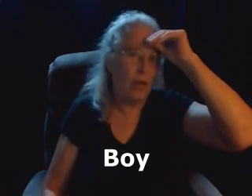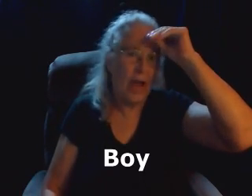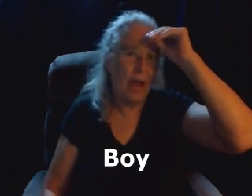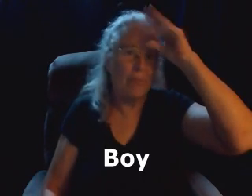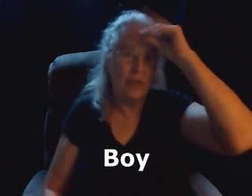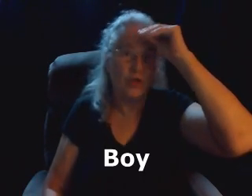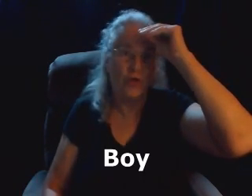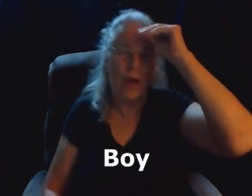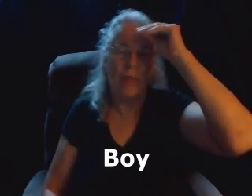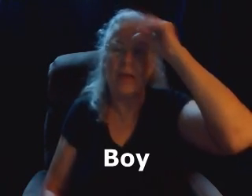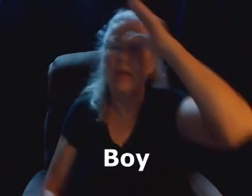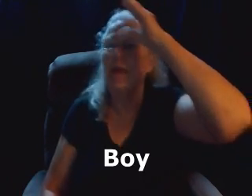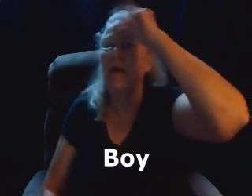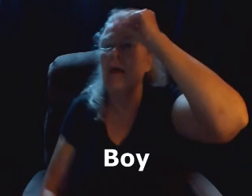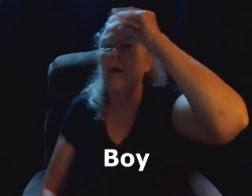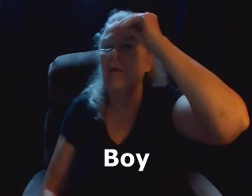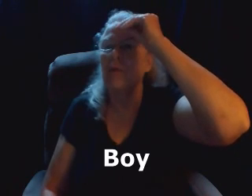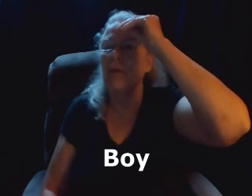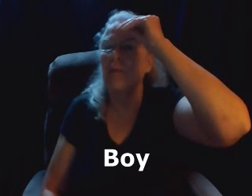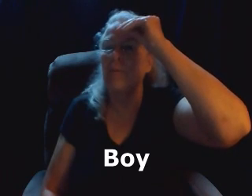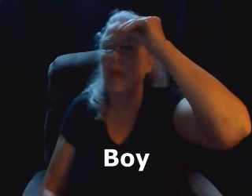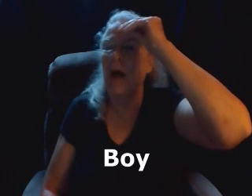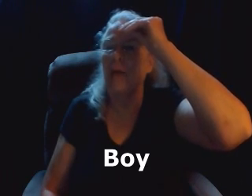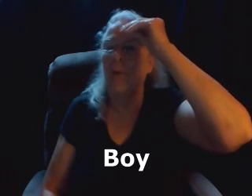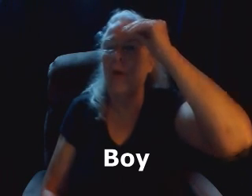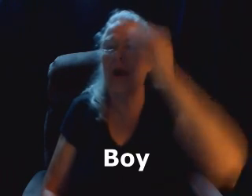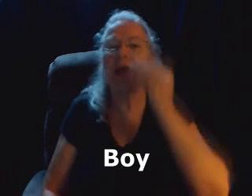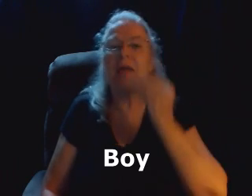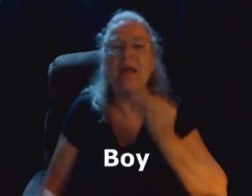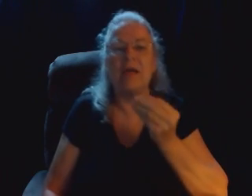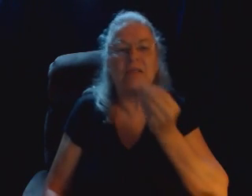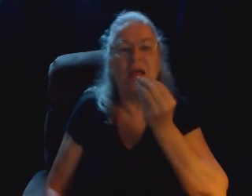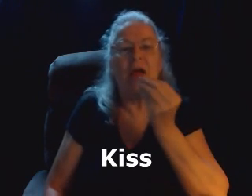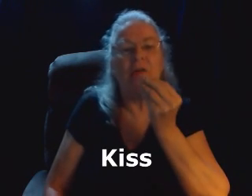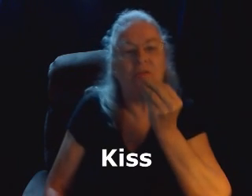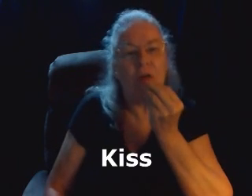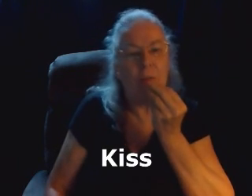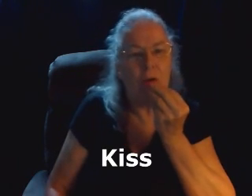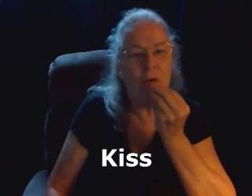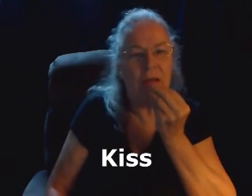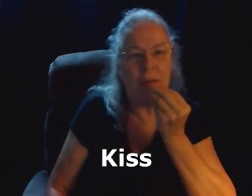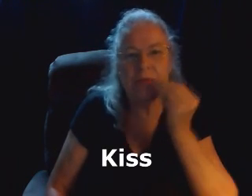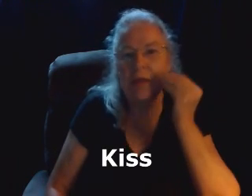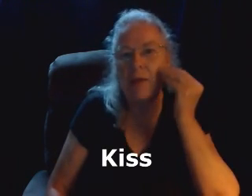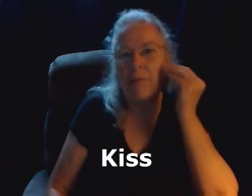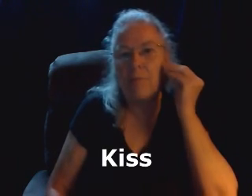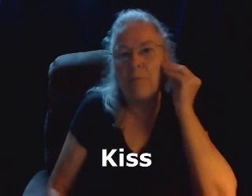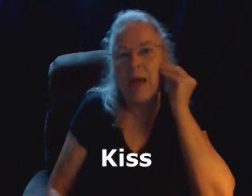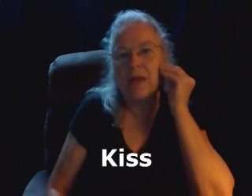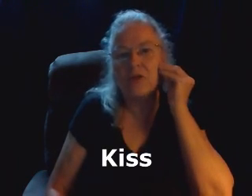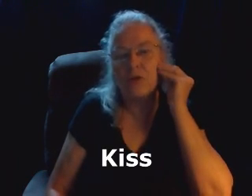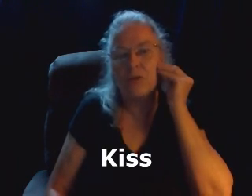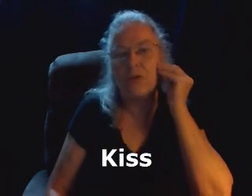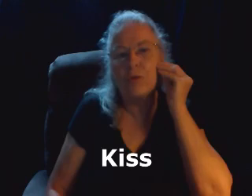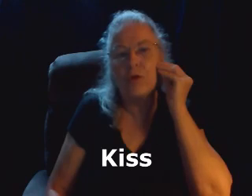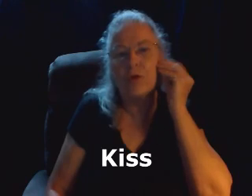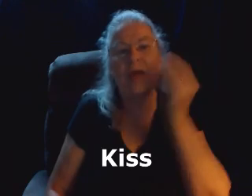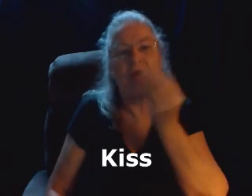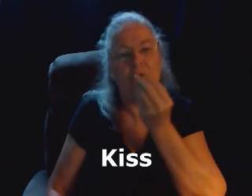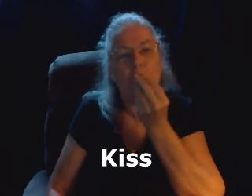cap that you're grabbing. All right, boy, kiss from your lips back to your ear.